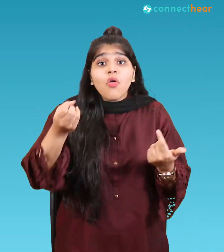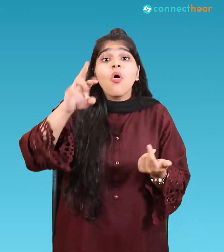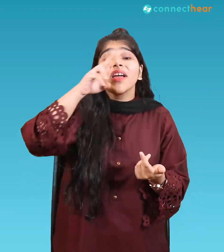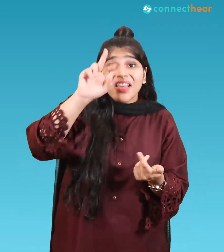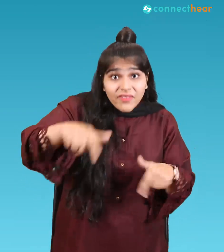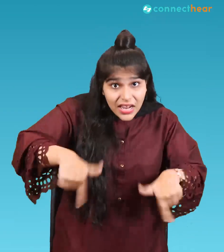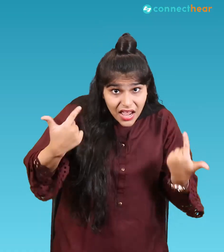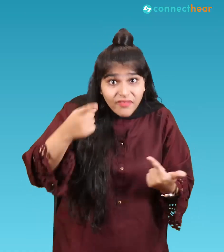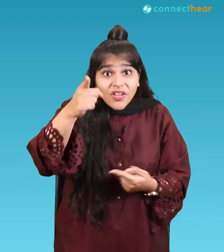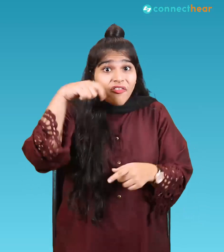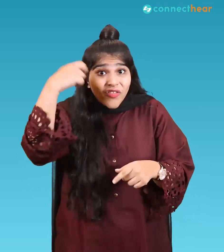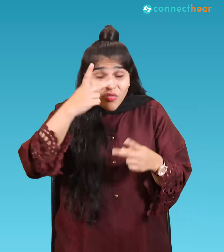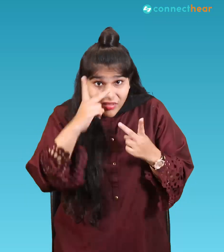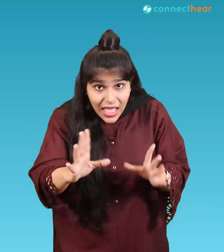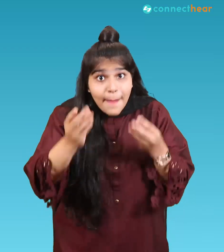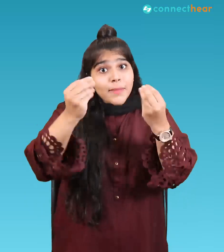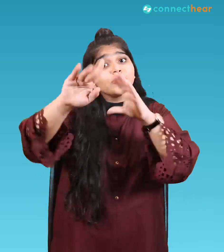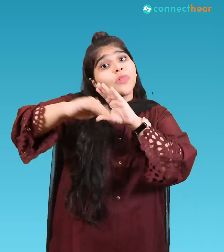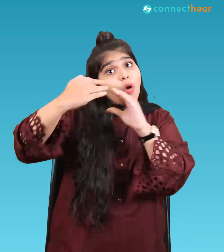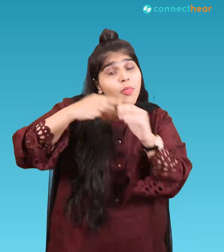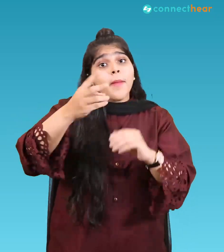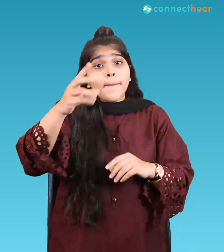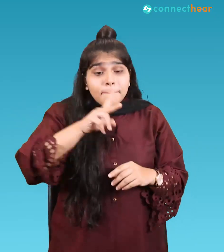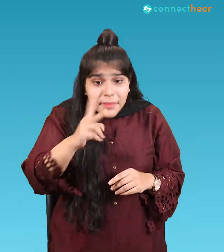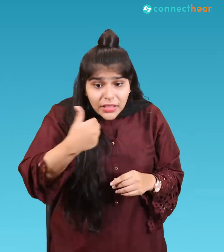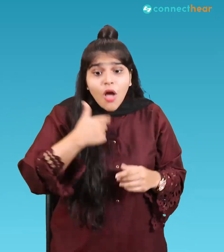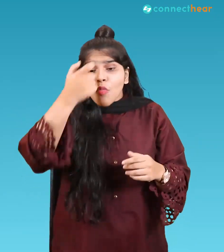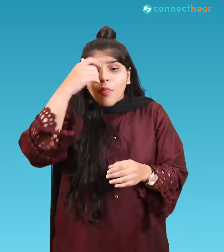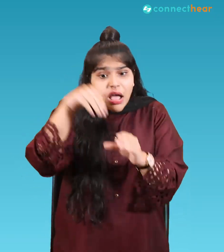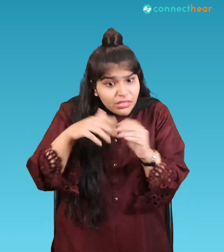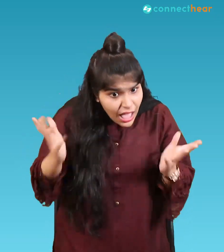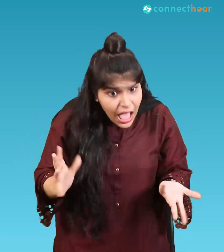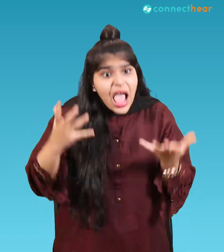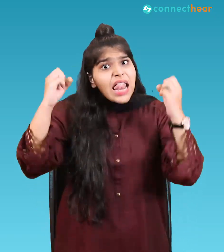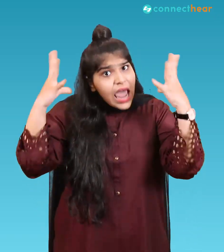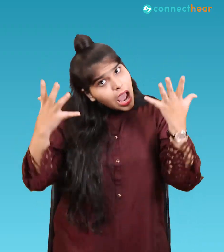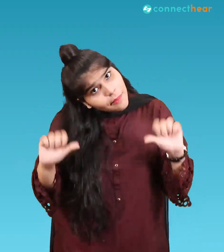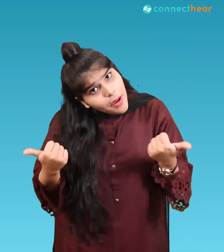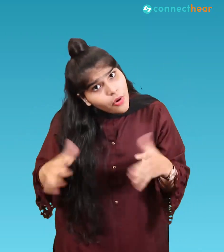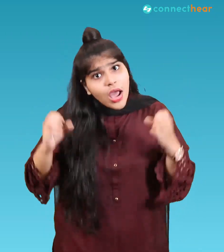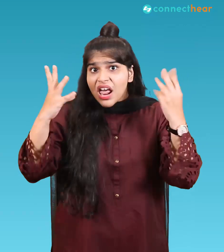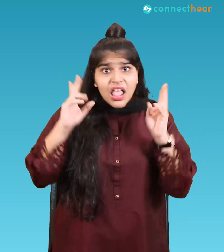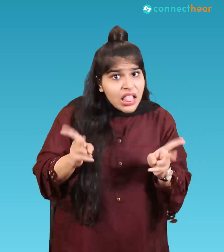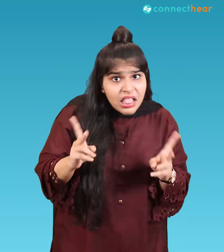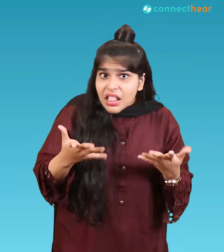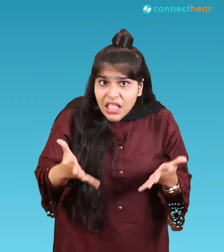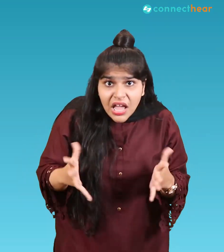watching this video let us know in the comments below is your power returned has your power returned or do you have electricity